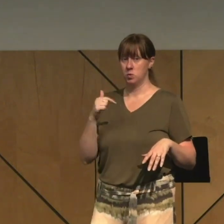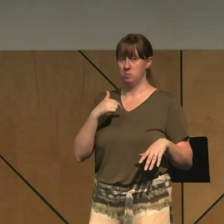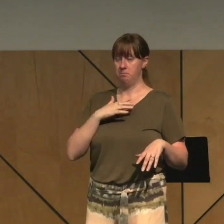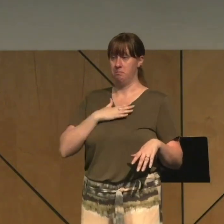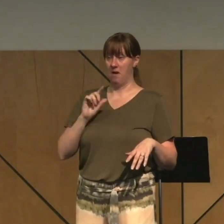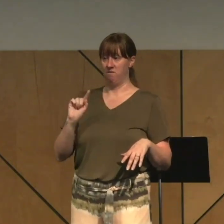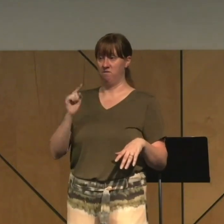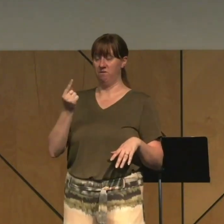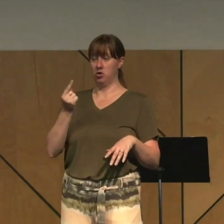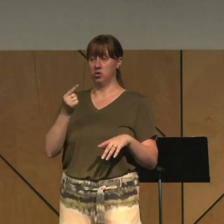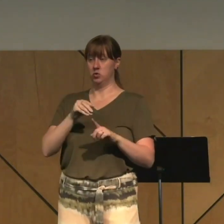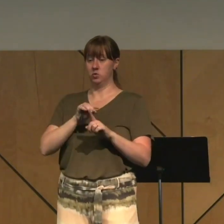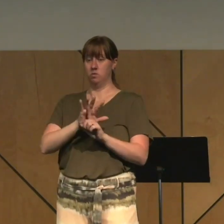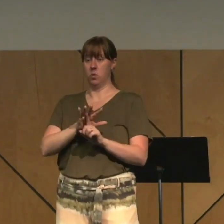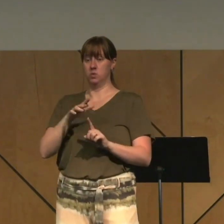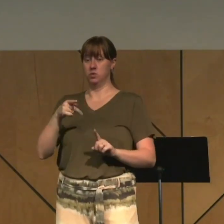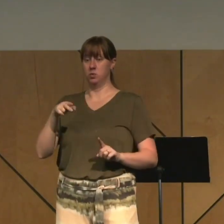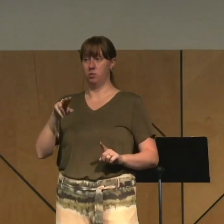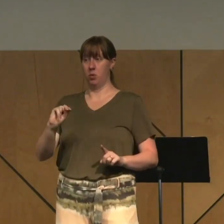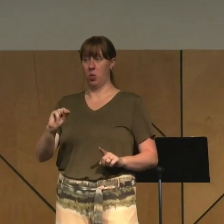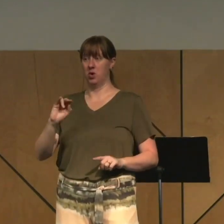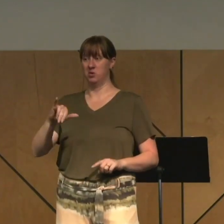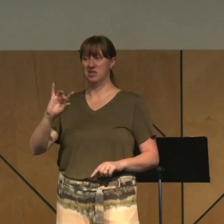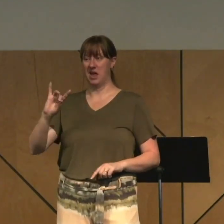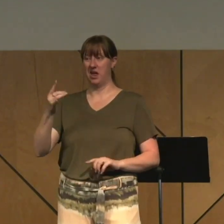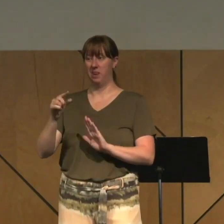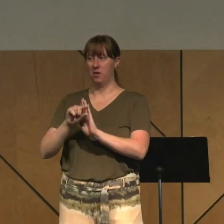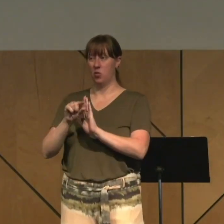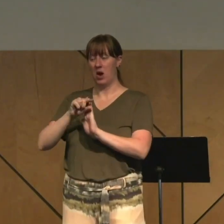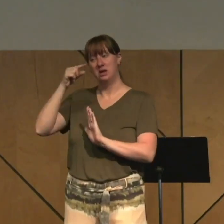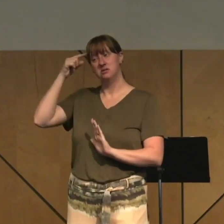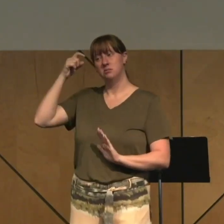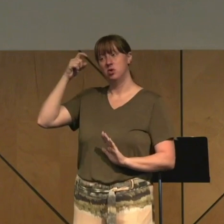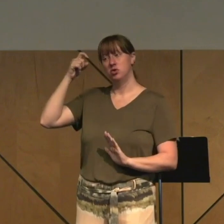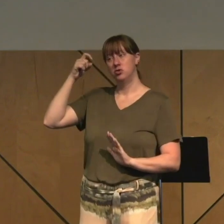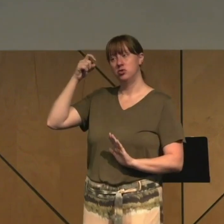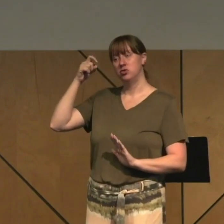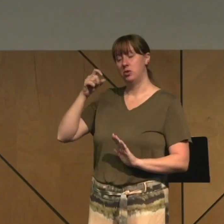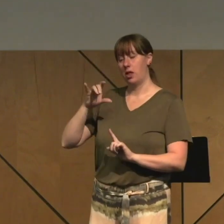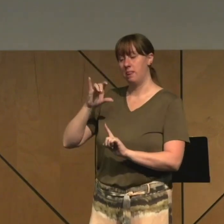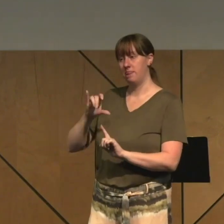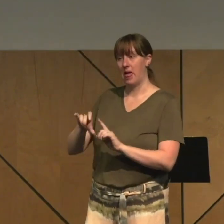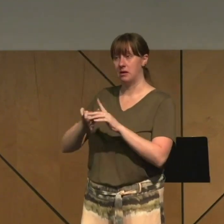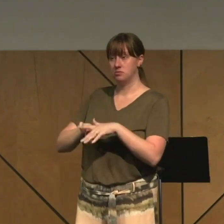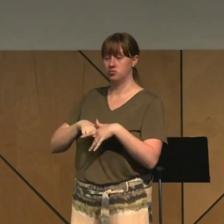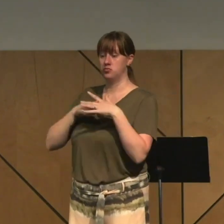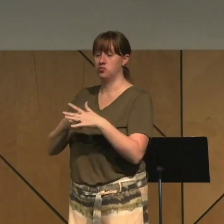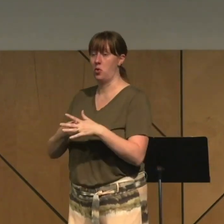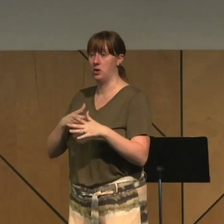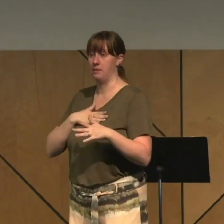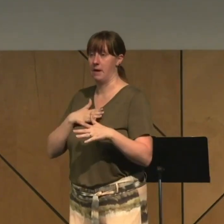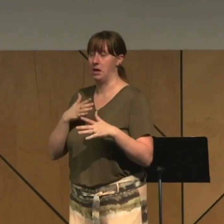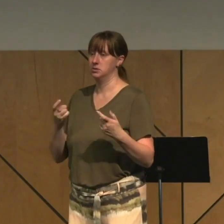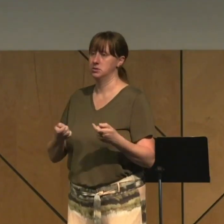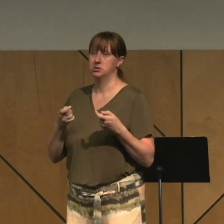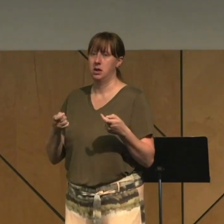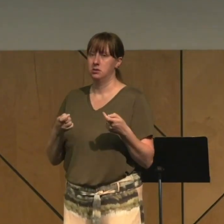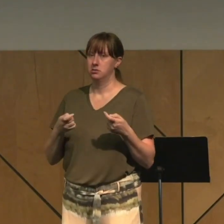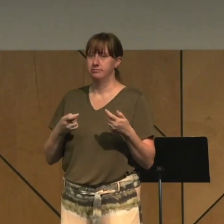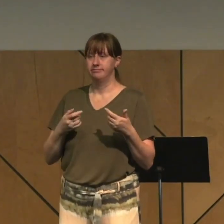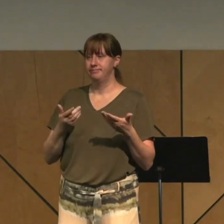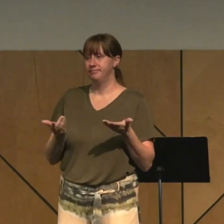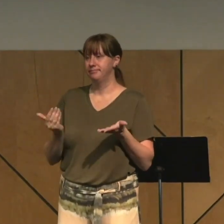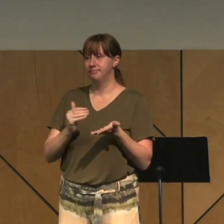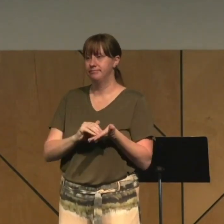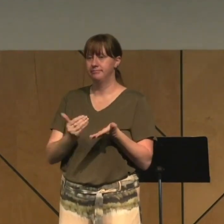that summer after my eighth grade year, and that set in motion a sin pattern that